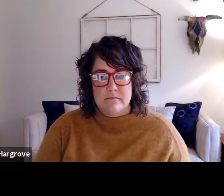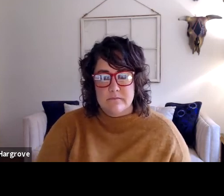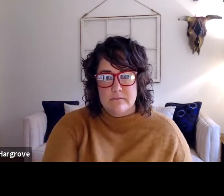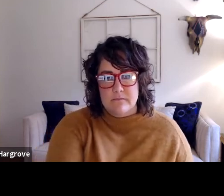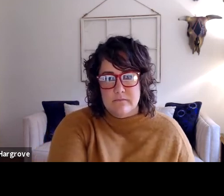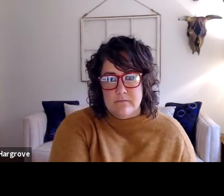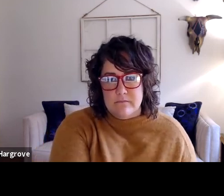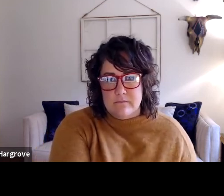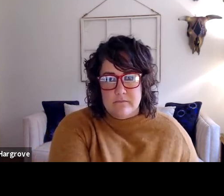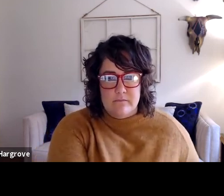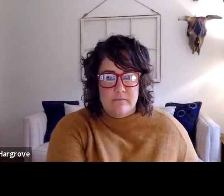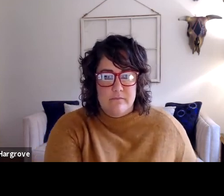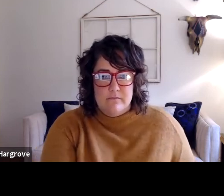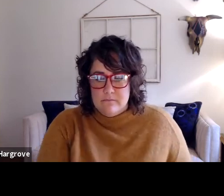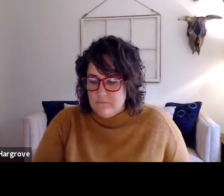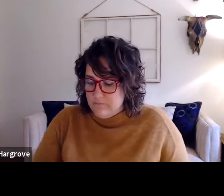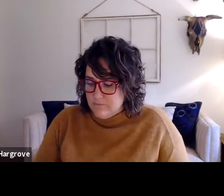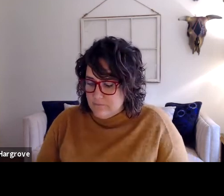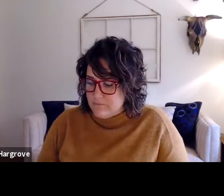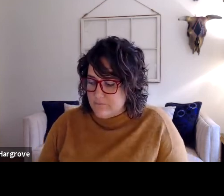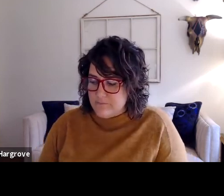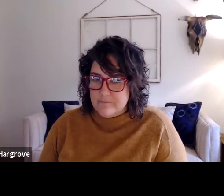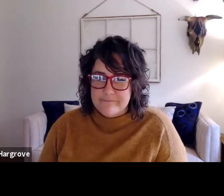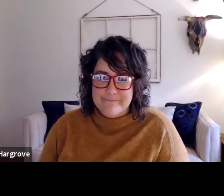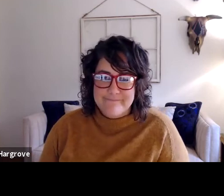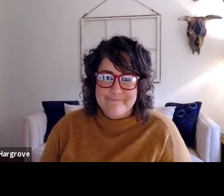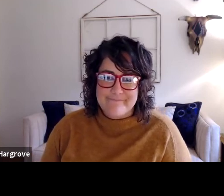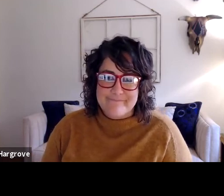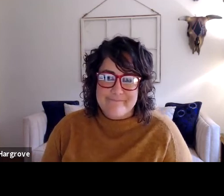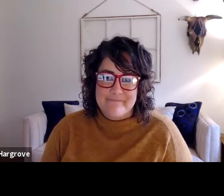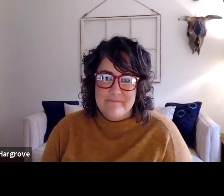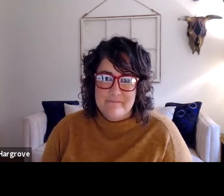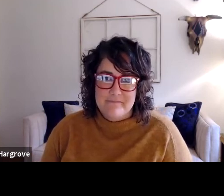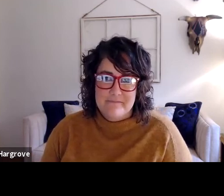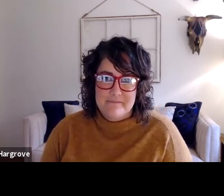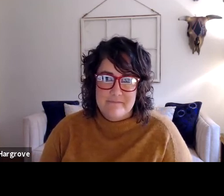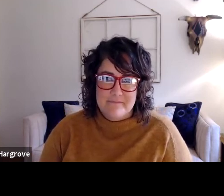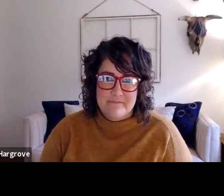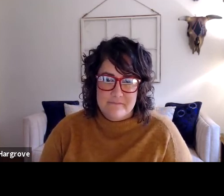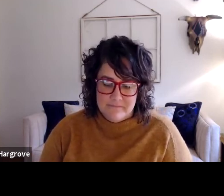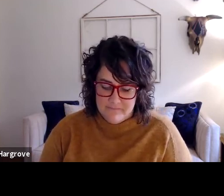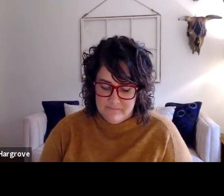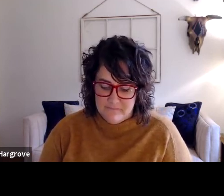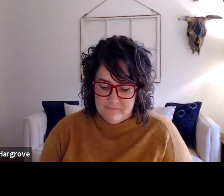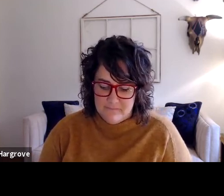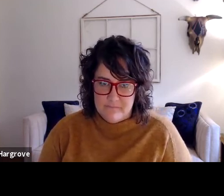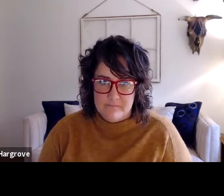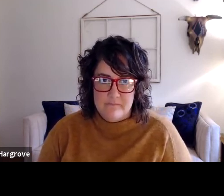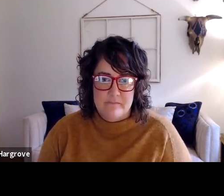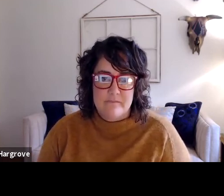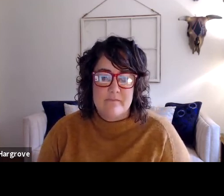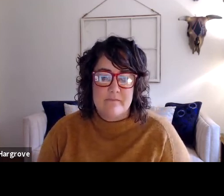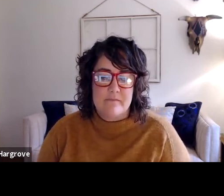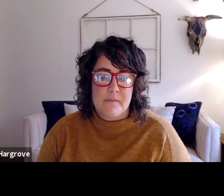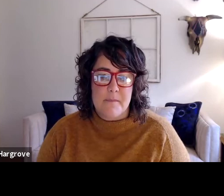wasn't anywhere near as hard as I was afraid it was going to be. It was a pleasant surprise. The group